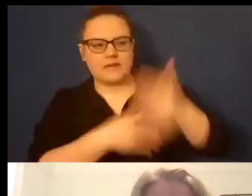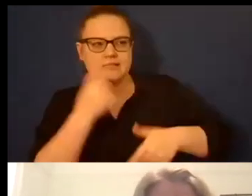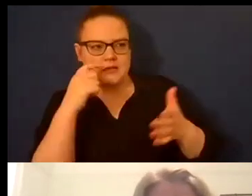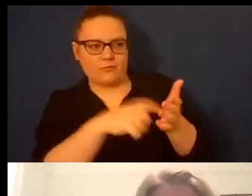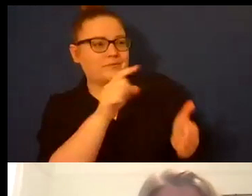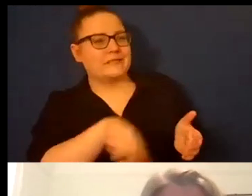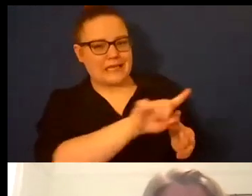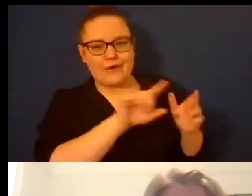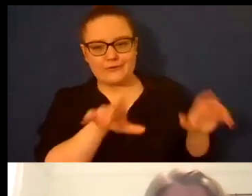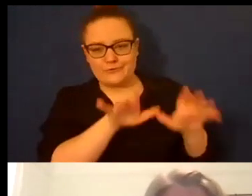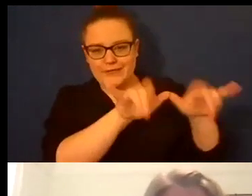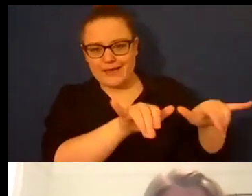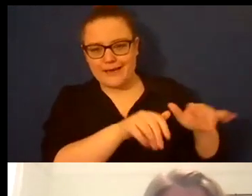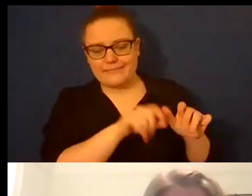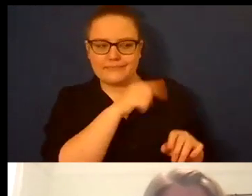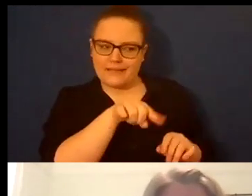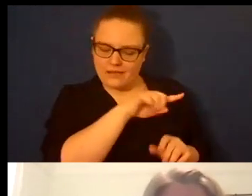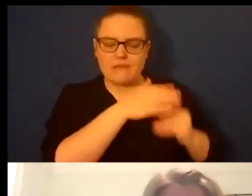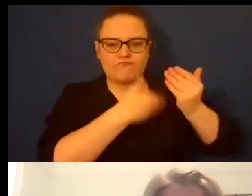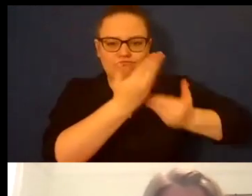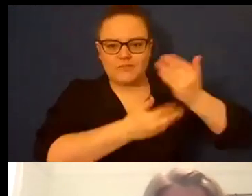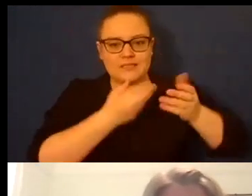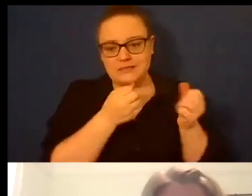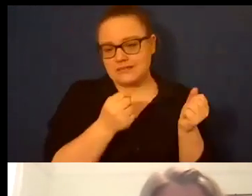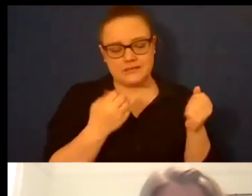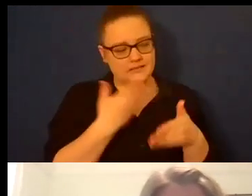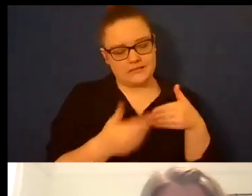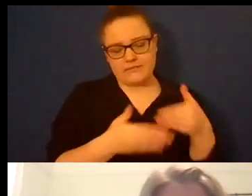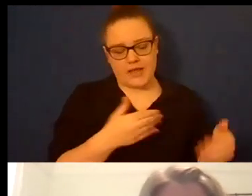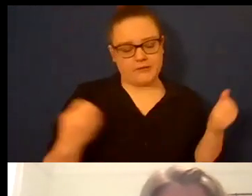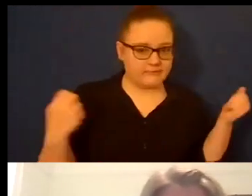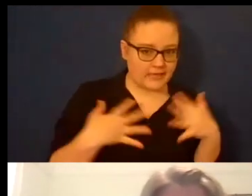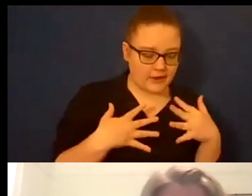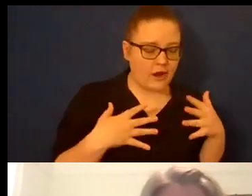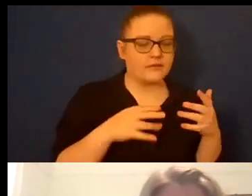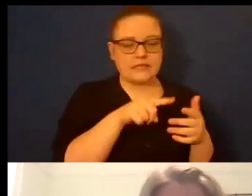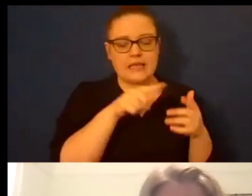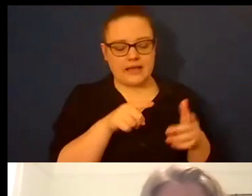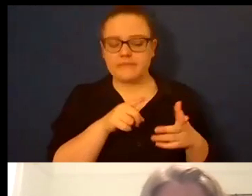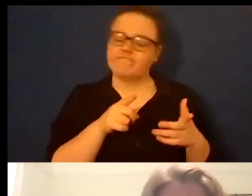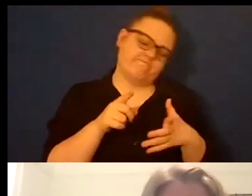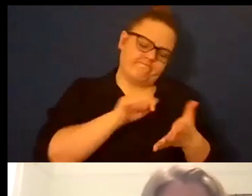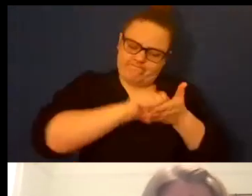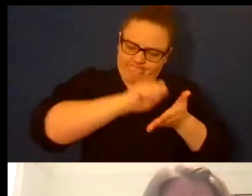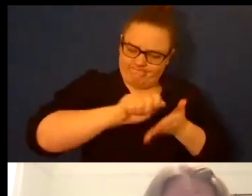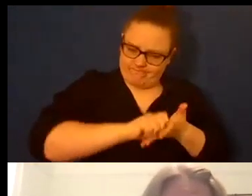um and so just the mere fact that people are this brave on the page makes me a little bit more so in my life and also in my work uh